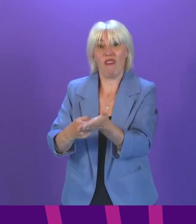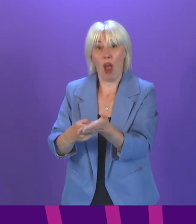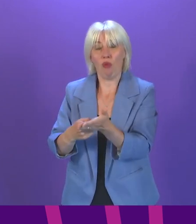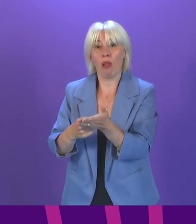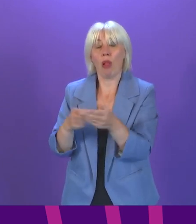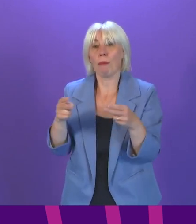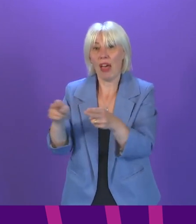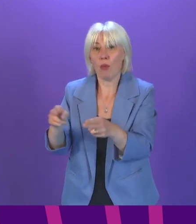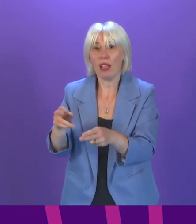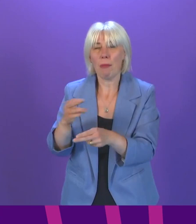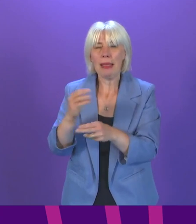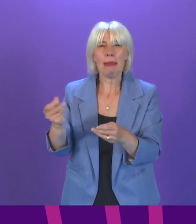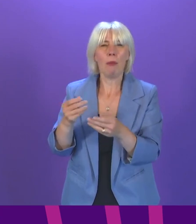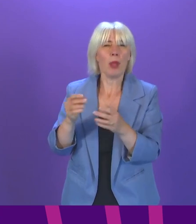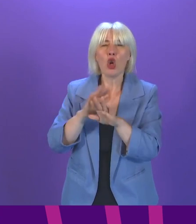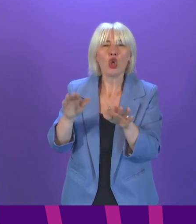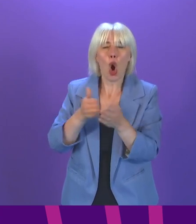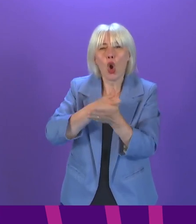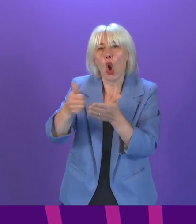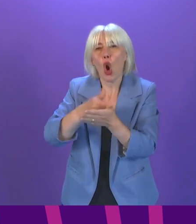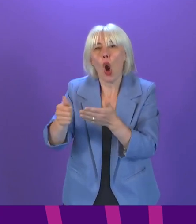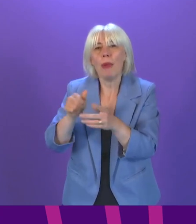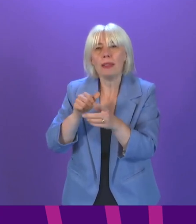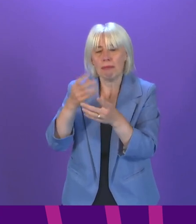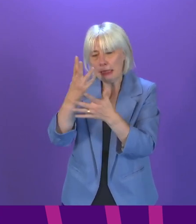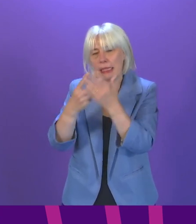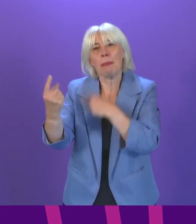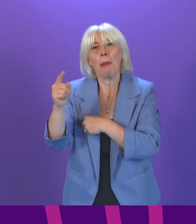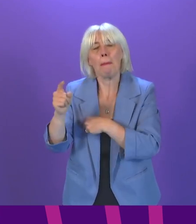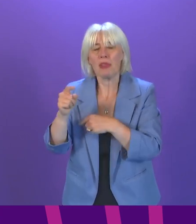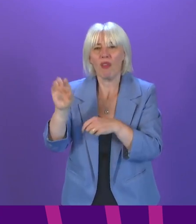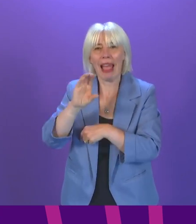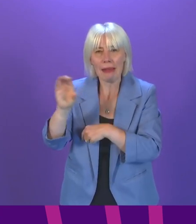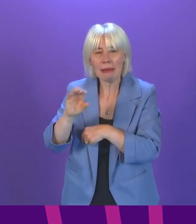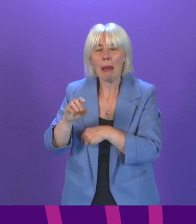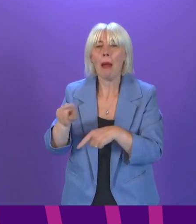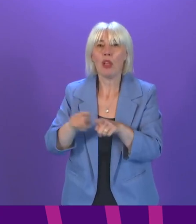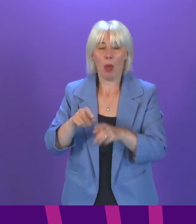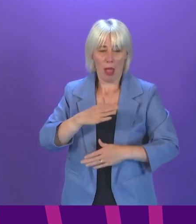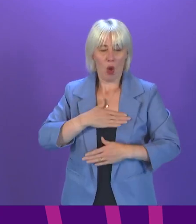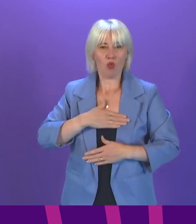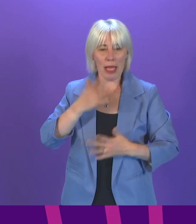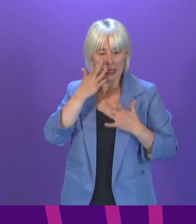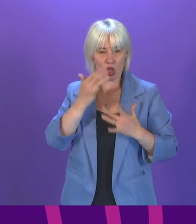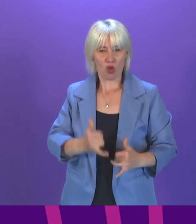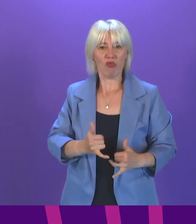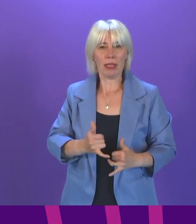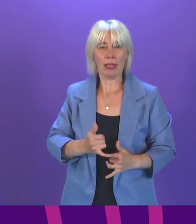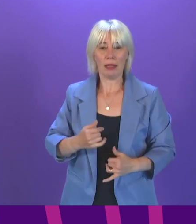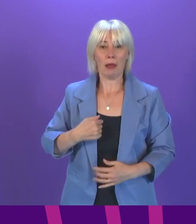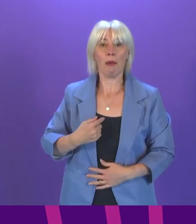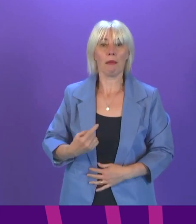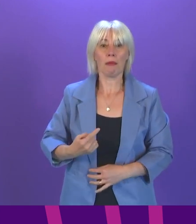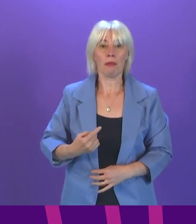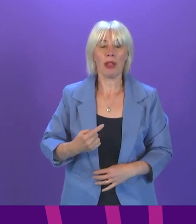less common symptoms of cancer so that there is another route in. So there's a lot of work being done there. In terms of the breast screening programme, and I know this because I have recently